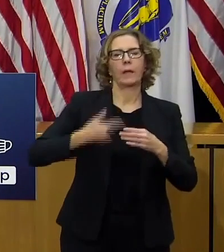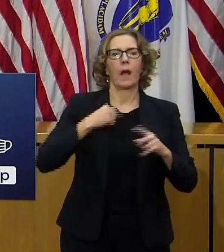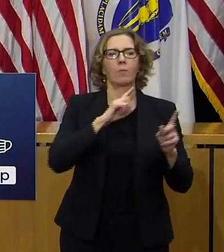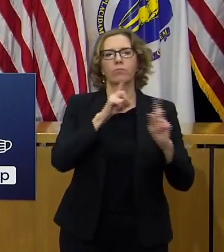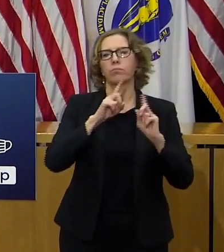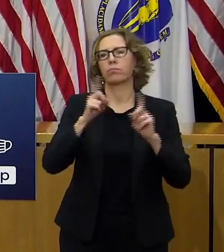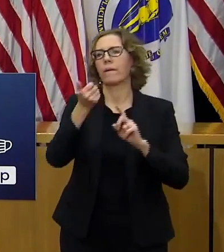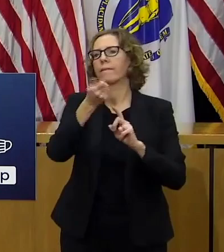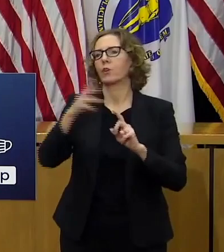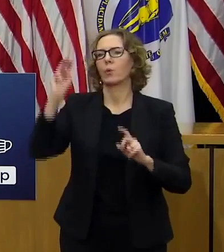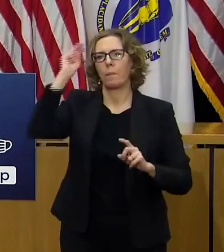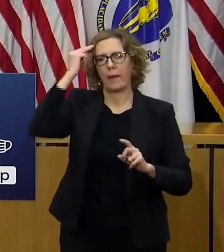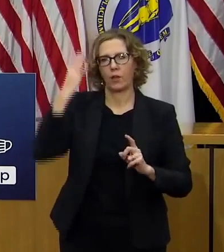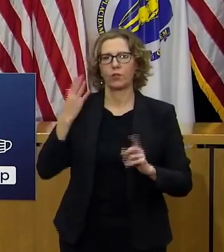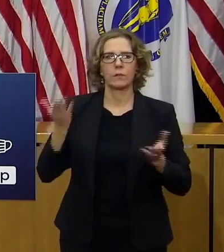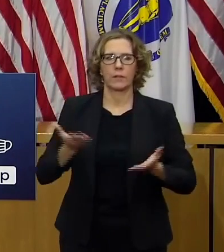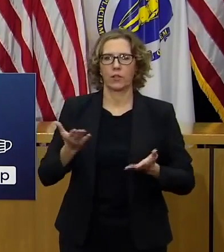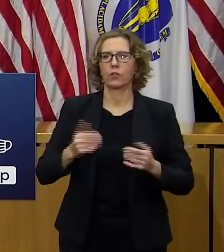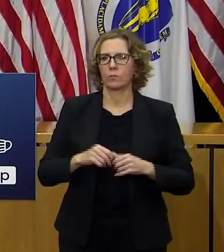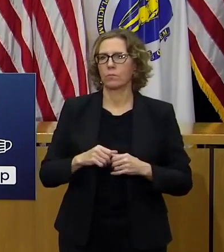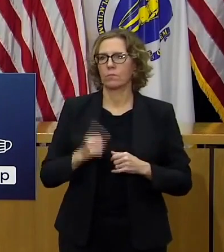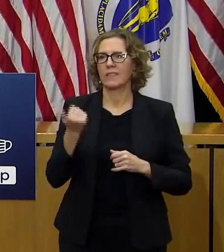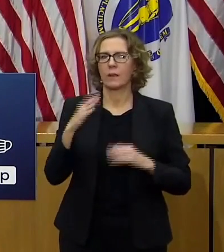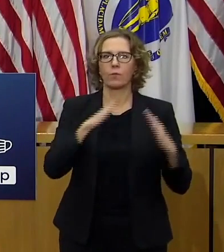who are